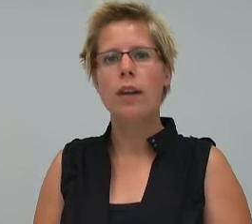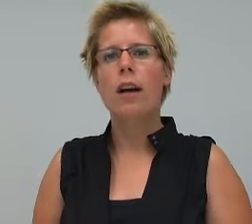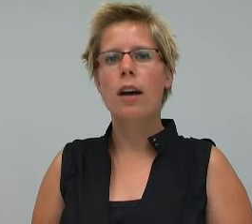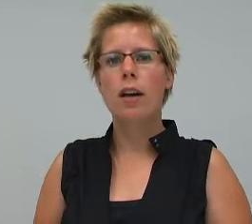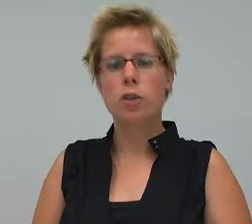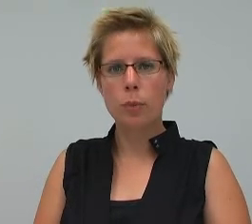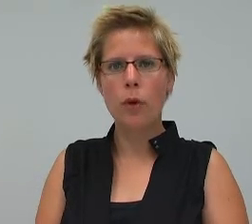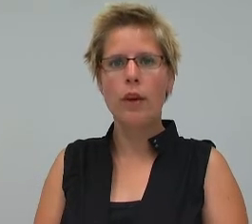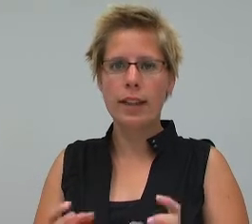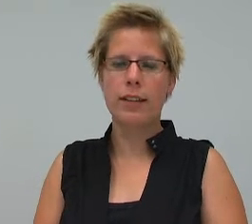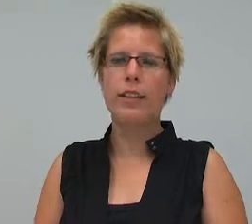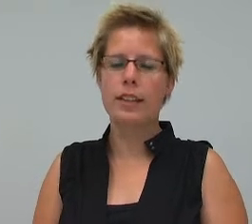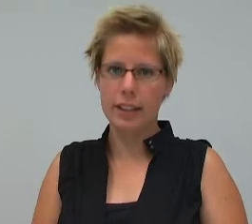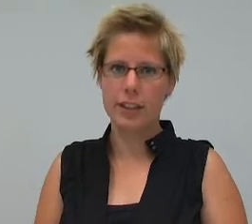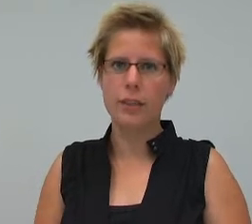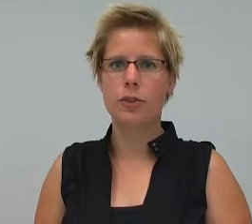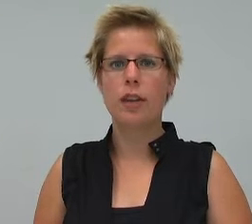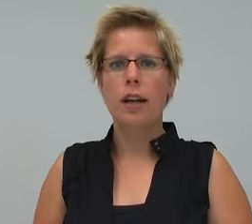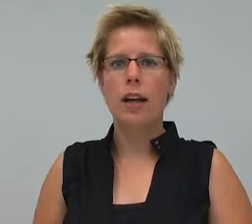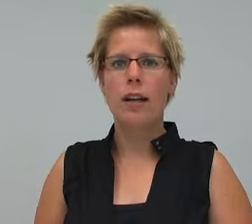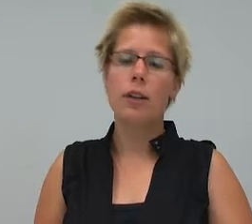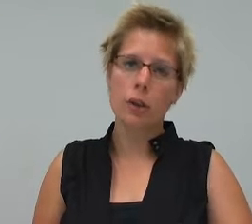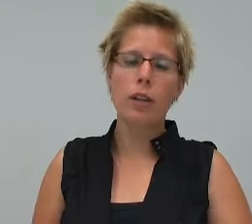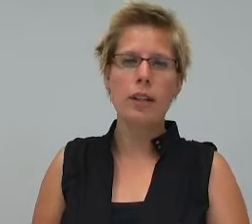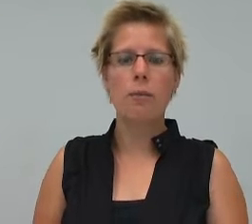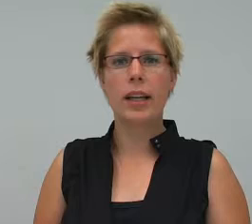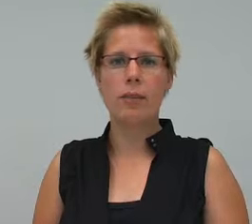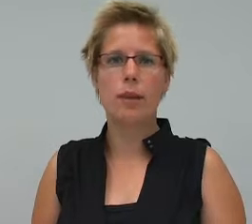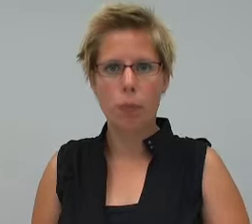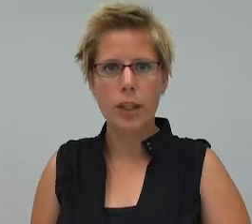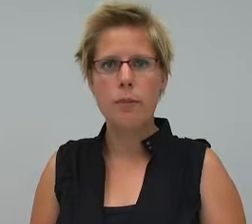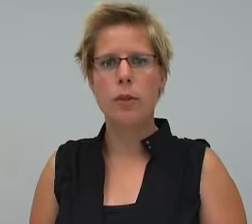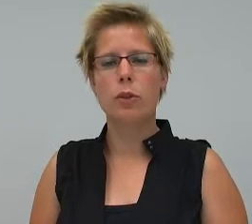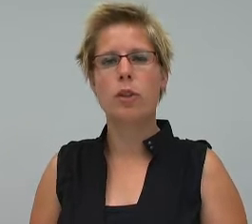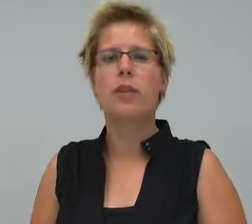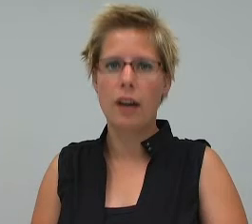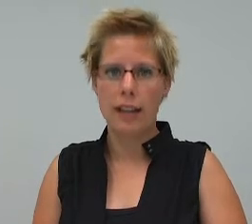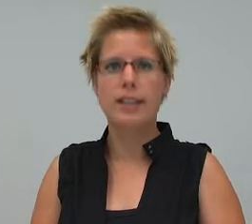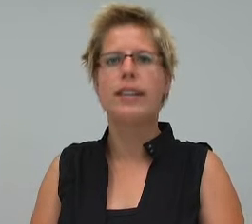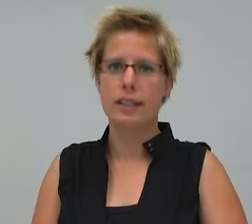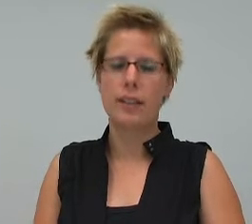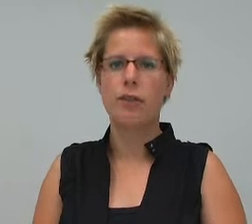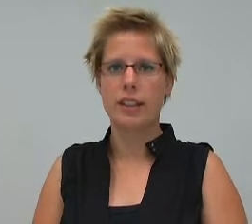small internet initiatives. Not only by giving them money, but also advice and that kind of thing.